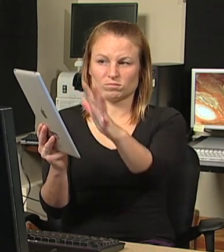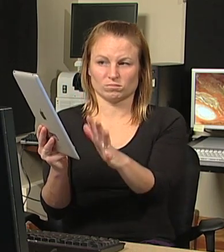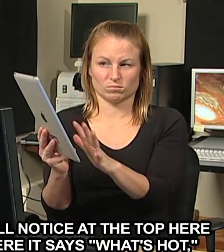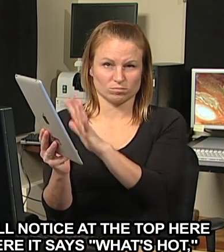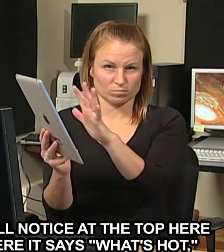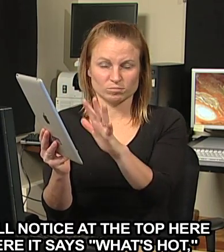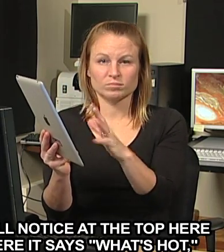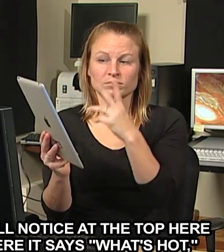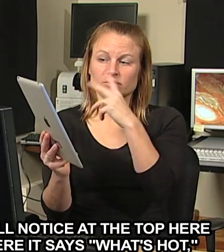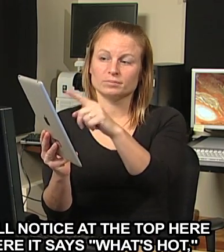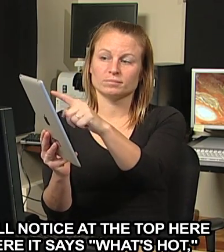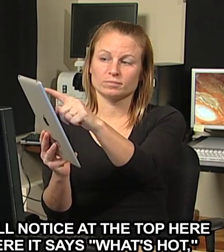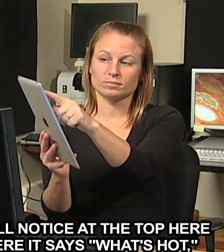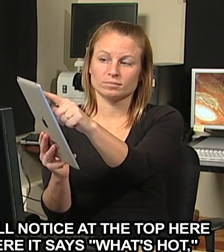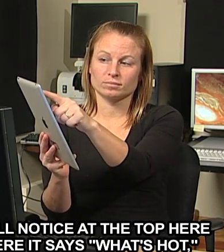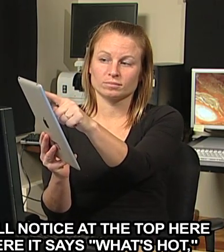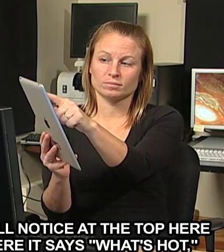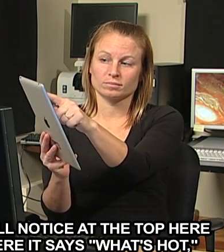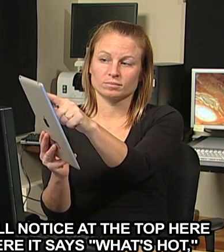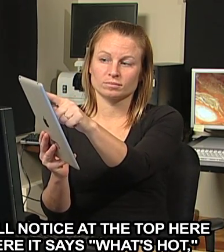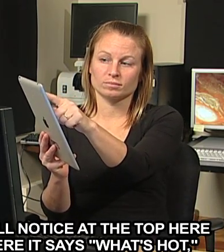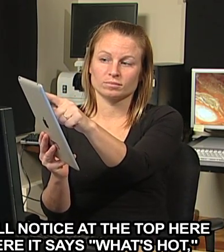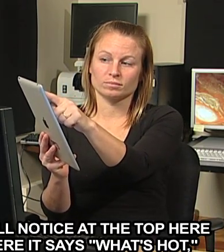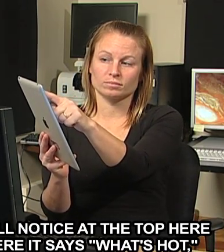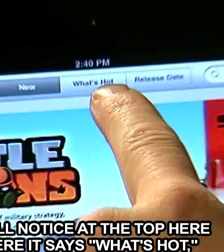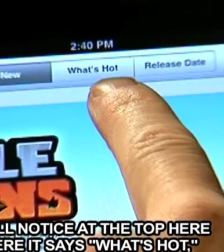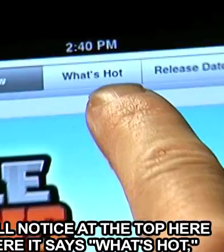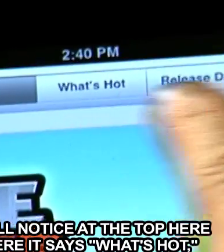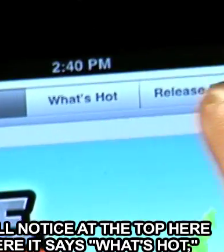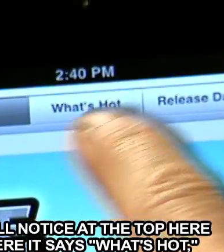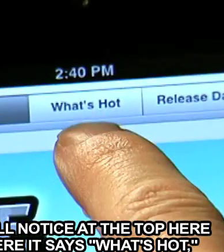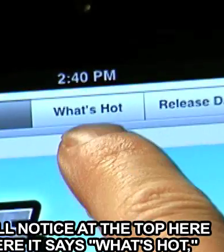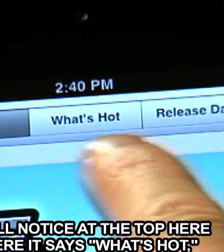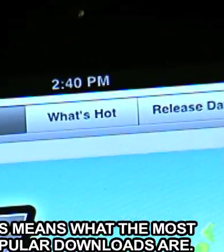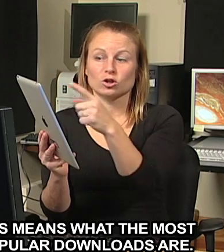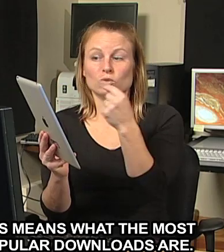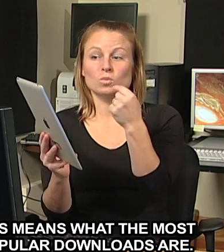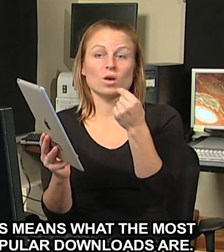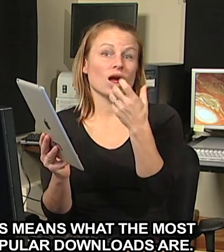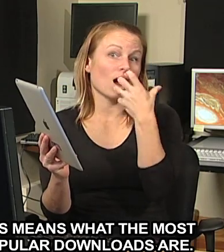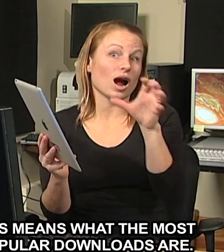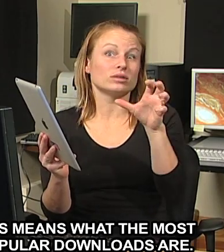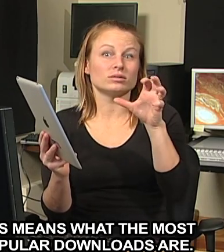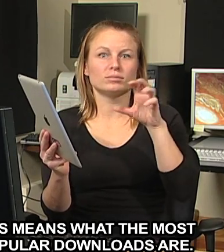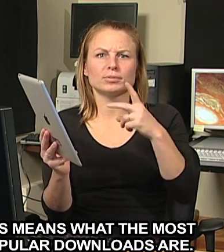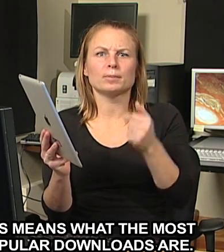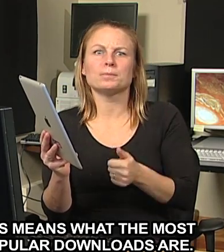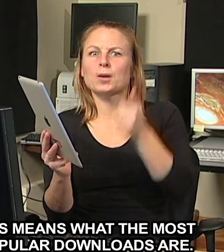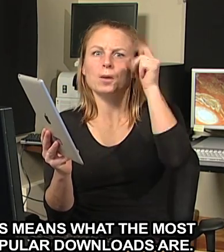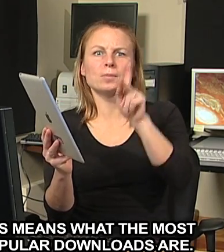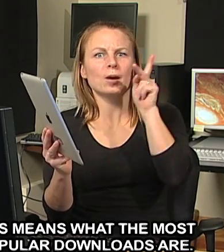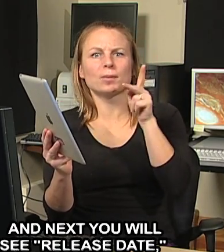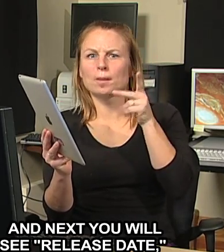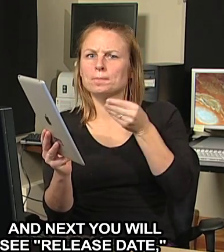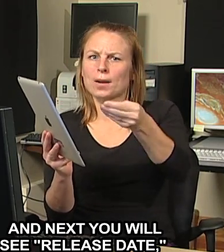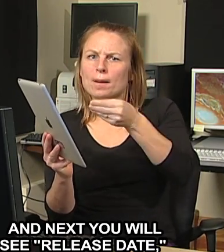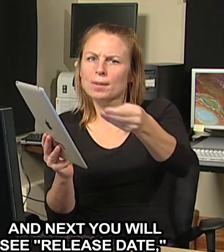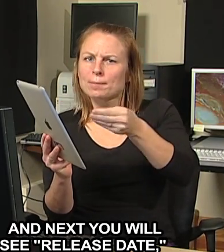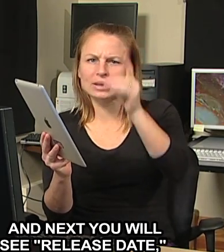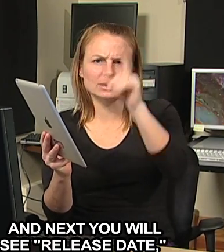You'll notice at the top here where it says what's hot. This means what the most popular downloads are. And the next you'll see release